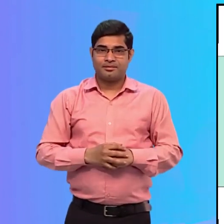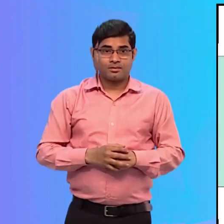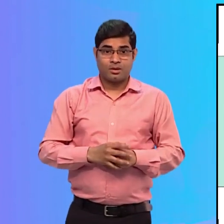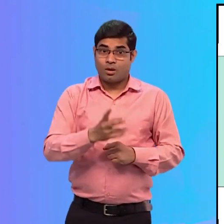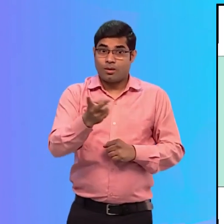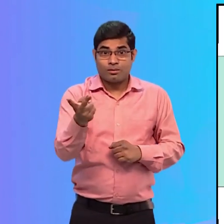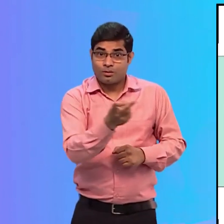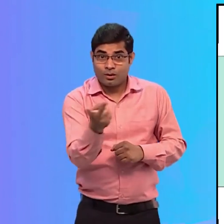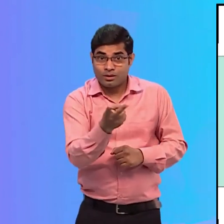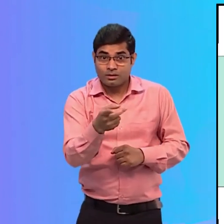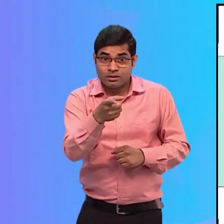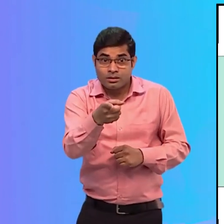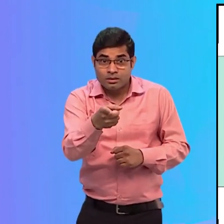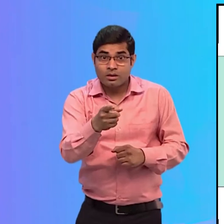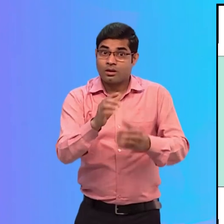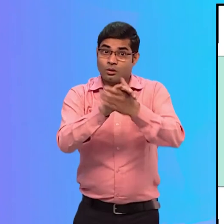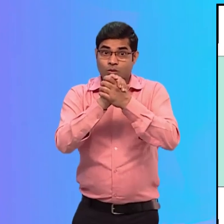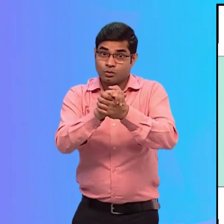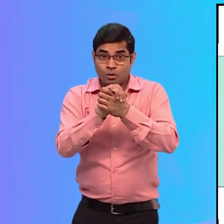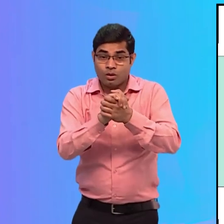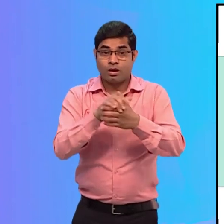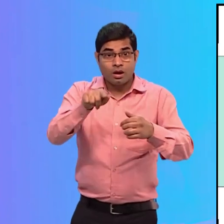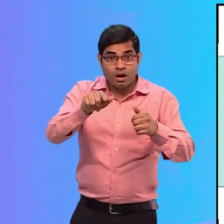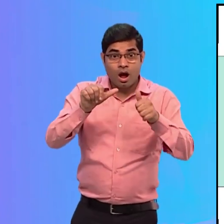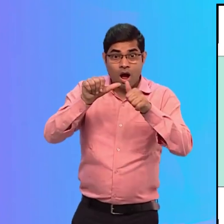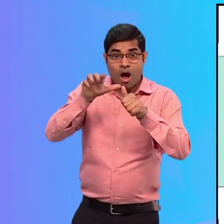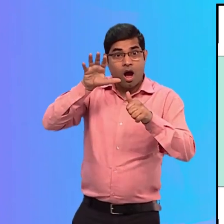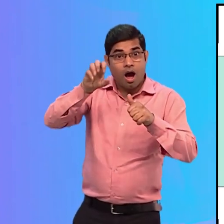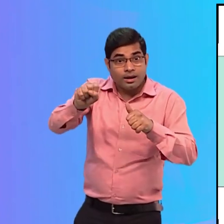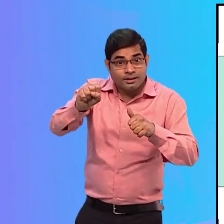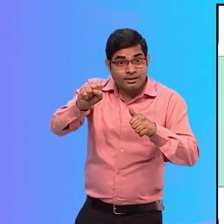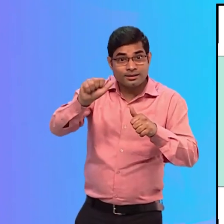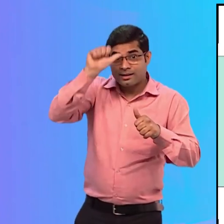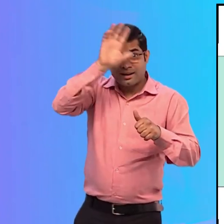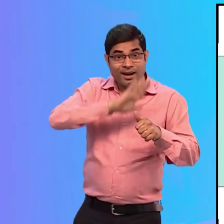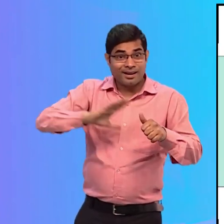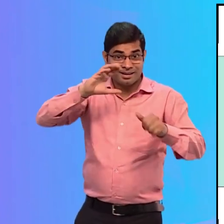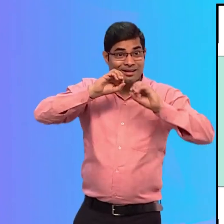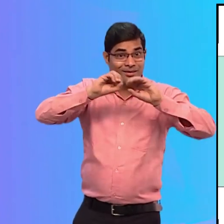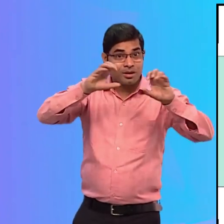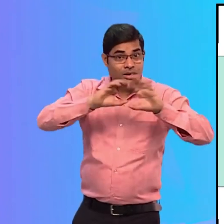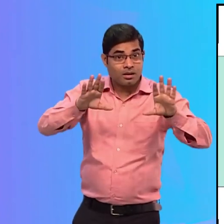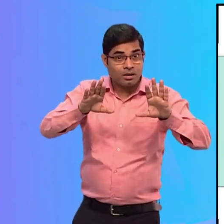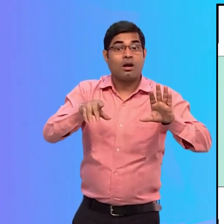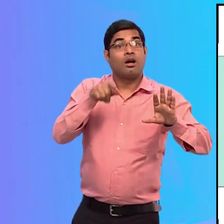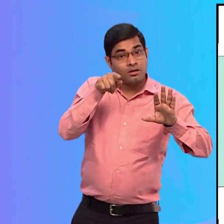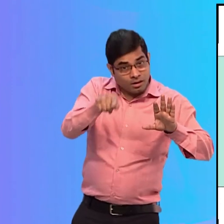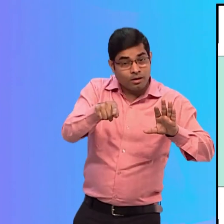Together, you both can tell everyone about the Sugamme Bharat Abhyan, by which